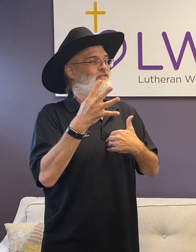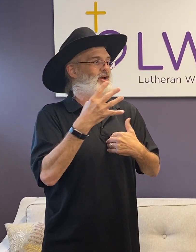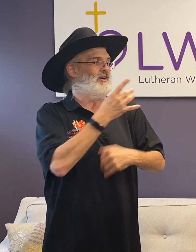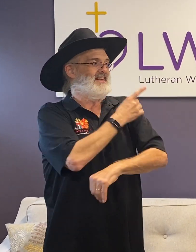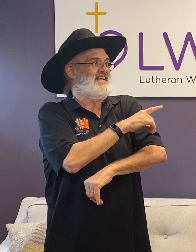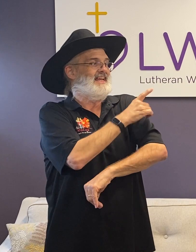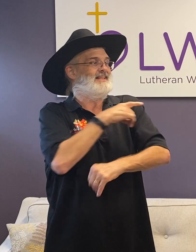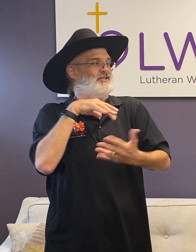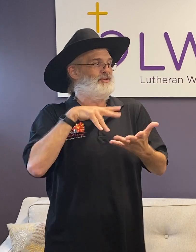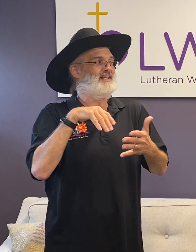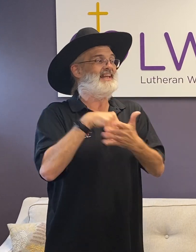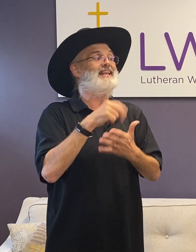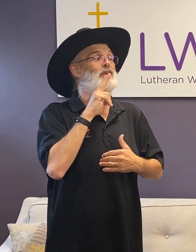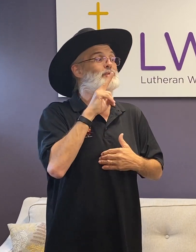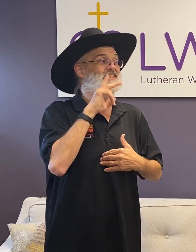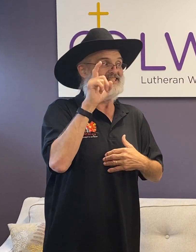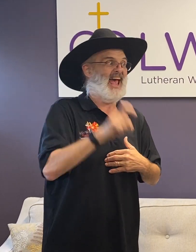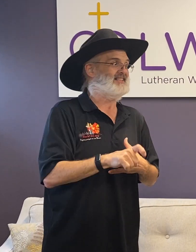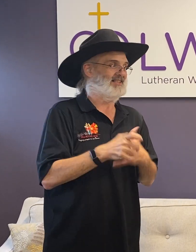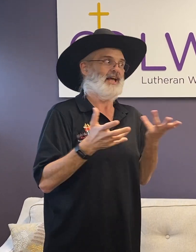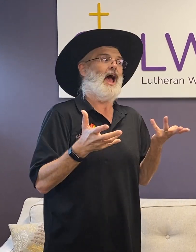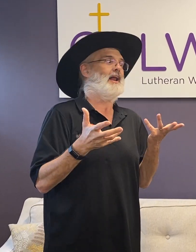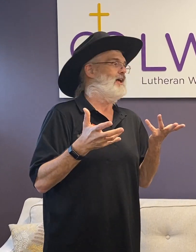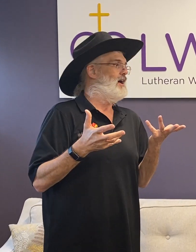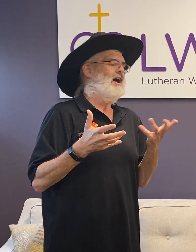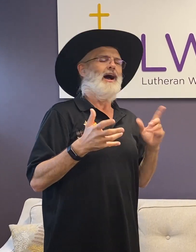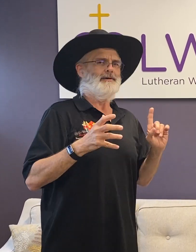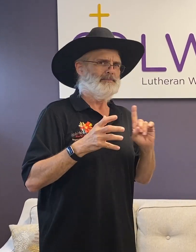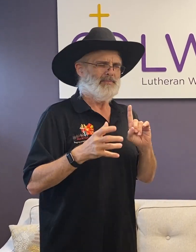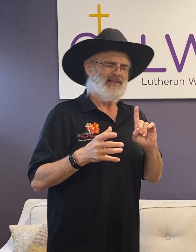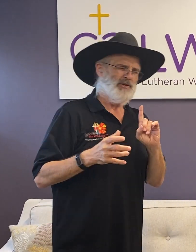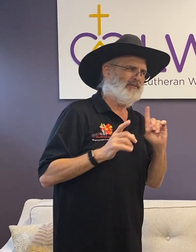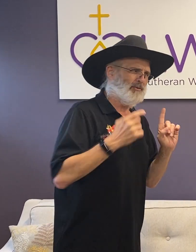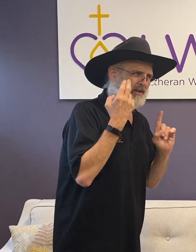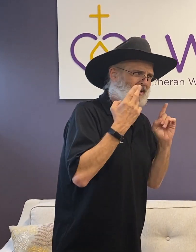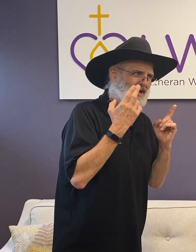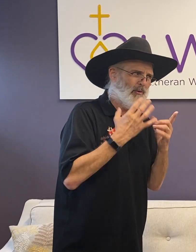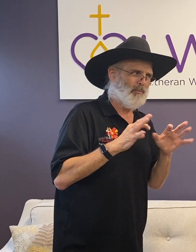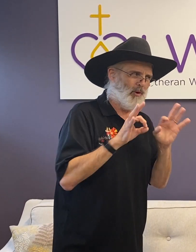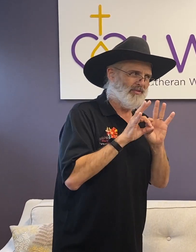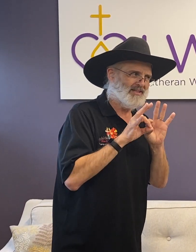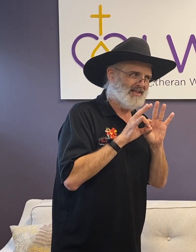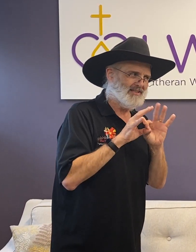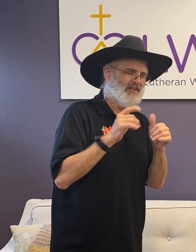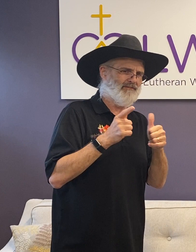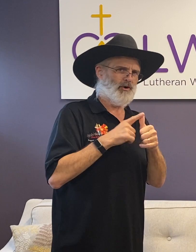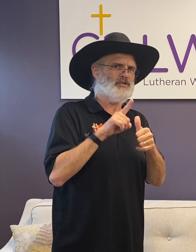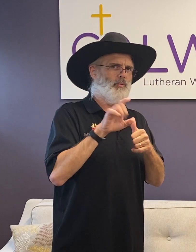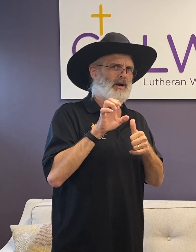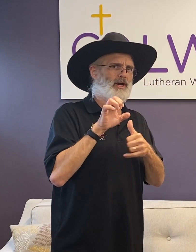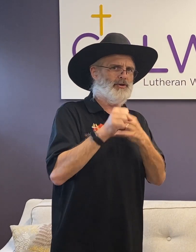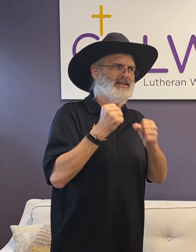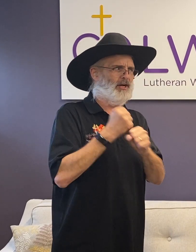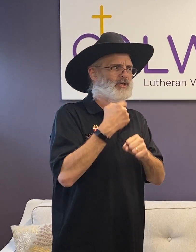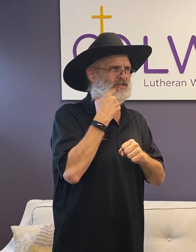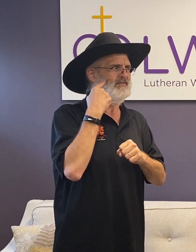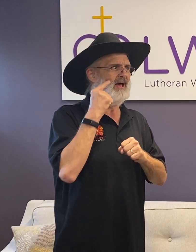-year deaconess student in Houston, Texas. And you have to realize how important this is. In the first 100 years of deaf